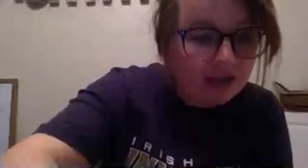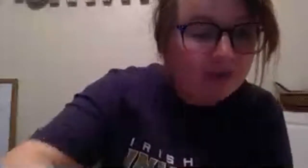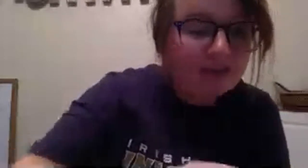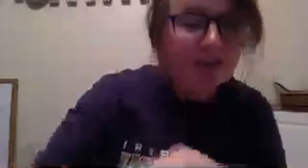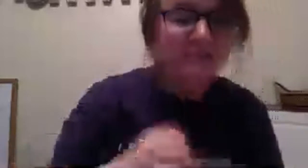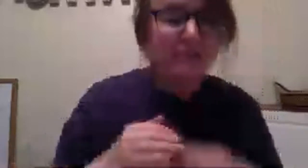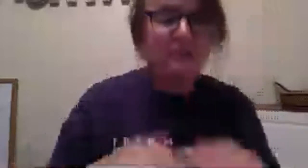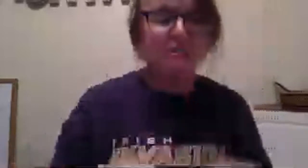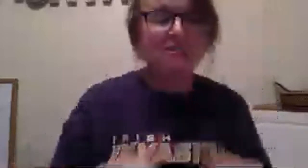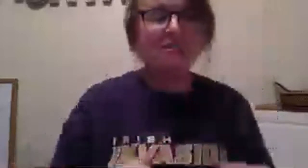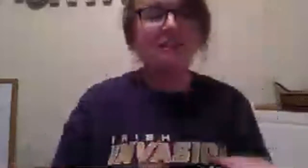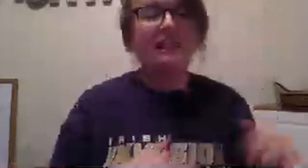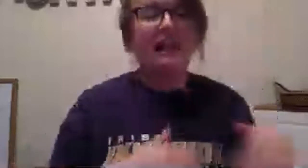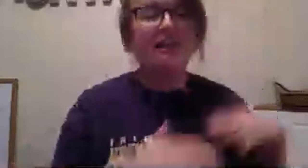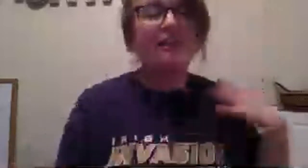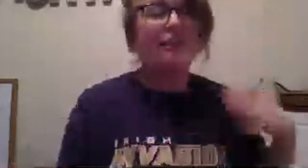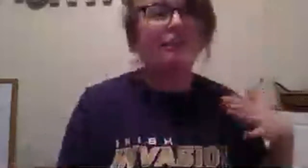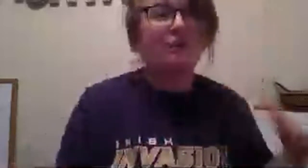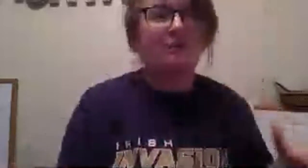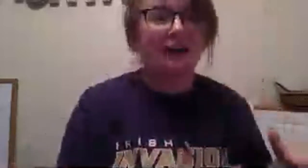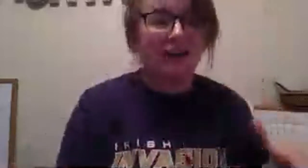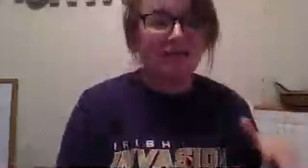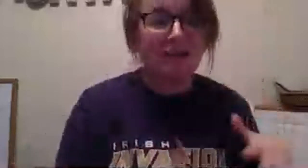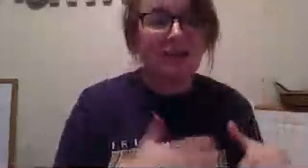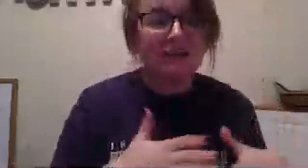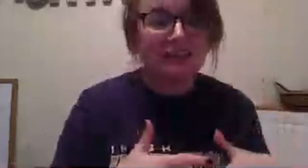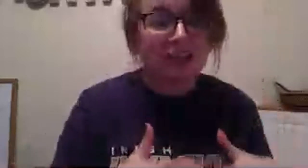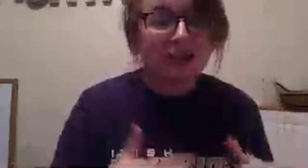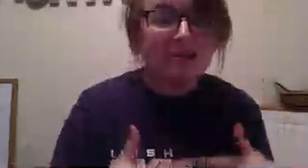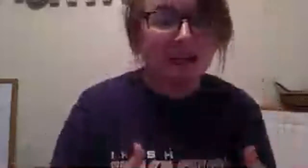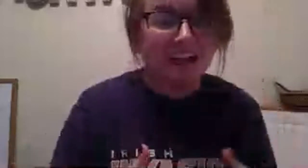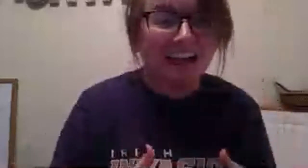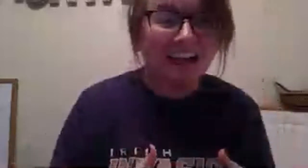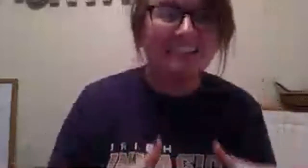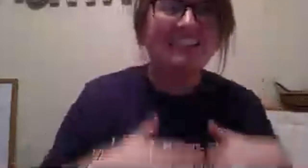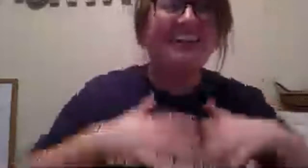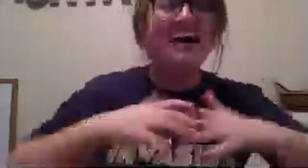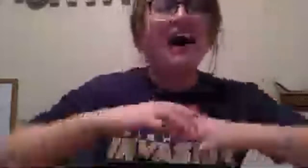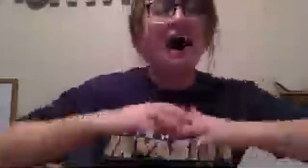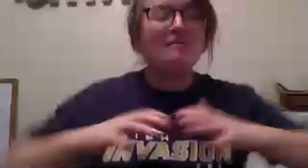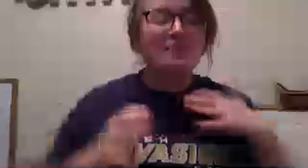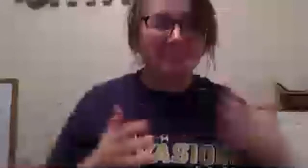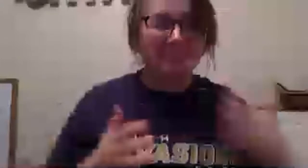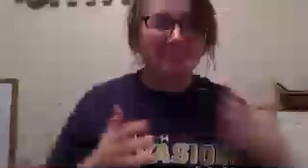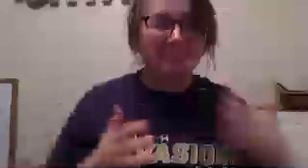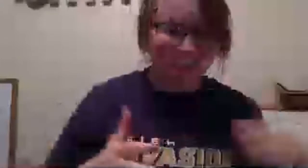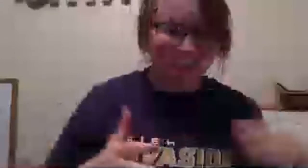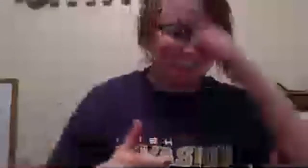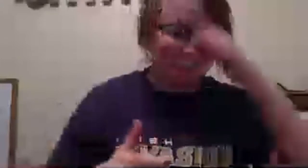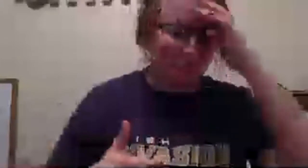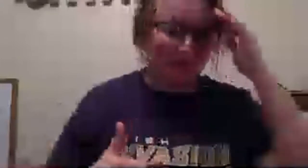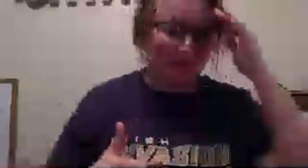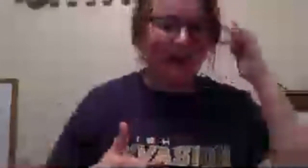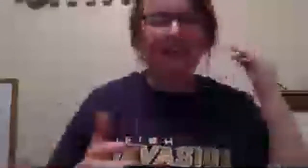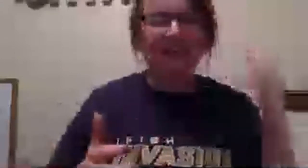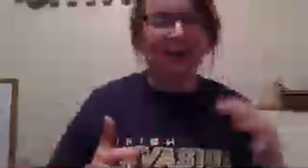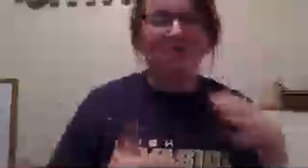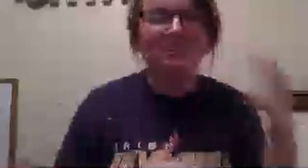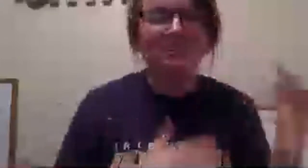it's because seriously like saint i want to read more about him saint thomas beckett guys i've been so excited to share this one i don't know i was gonna do it